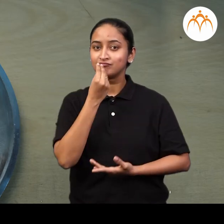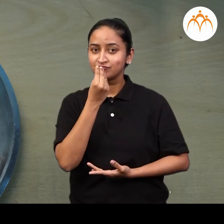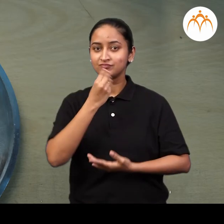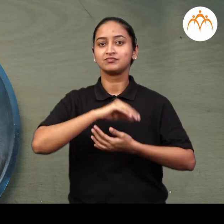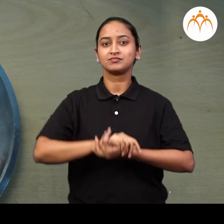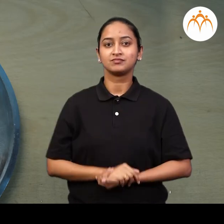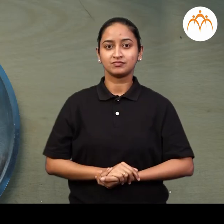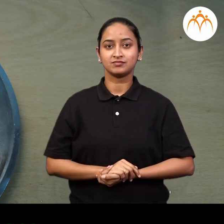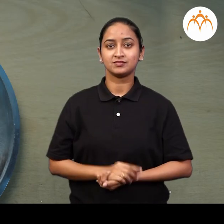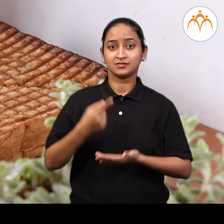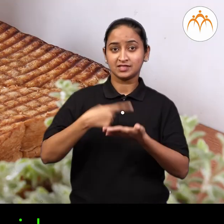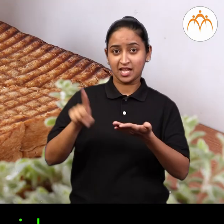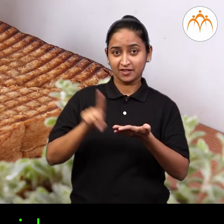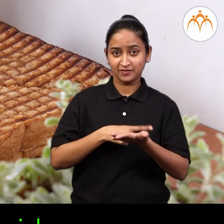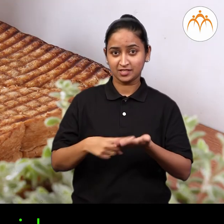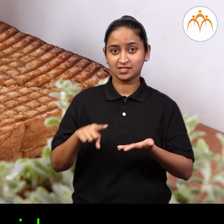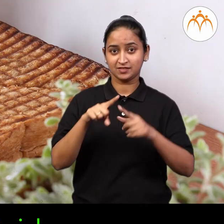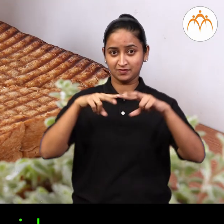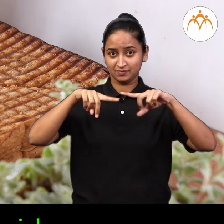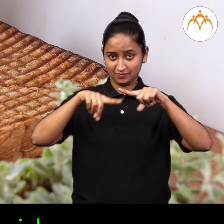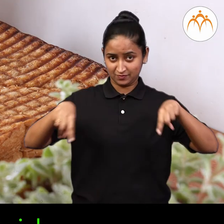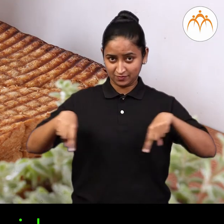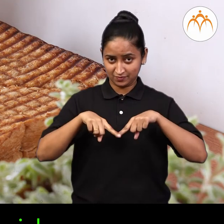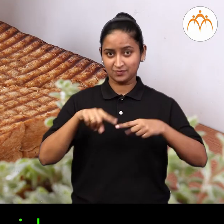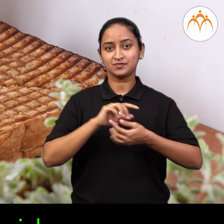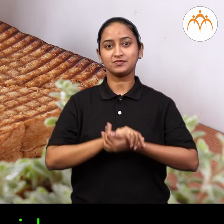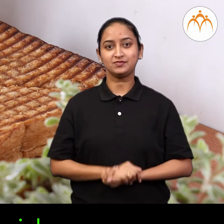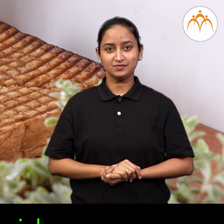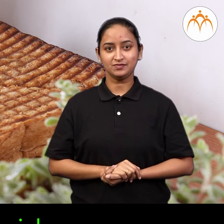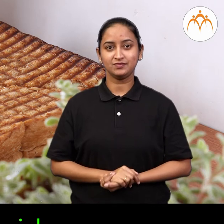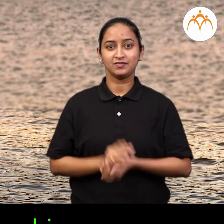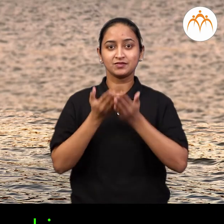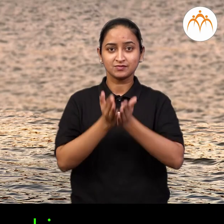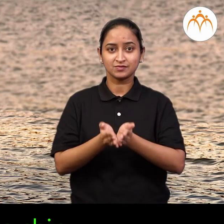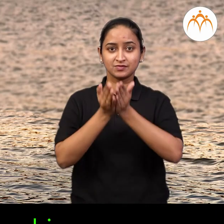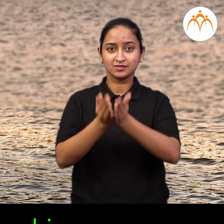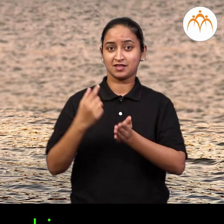Sandwich, Sail of a Ship